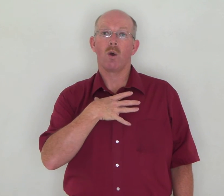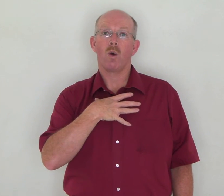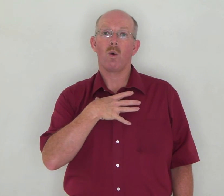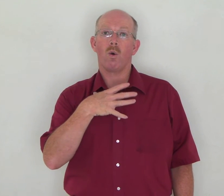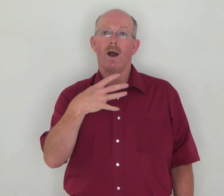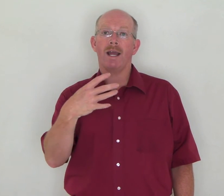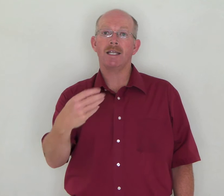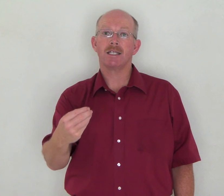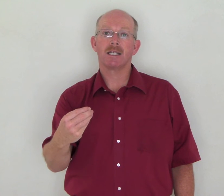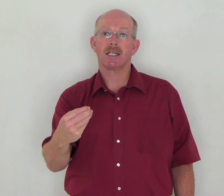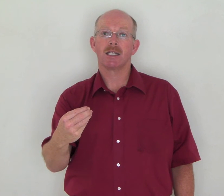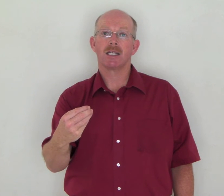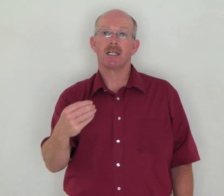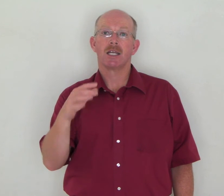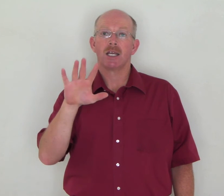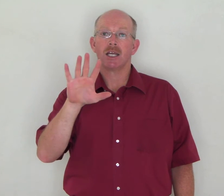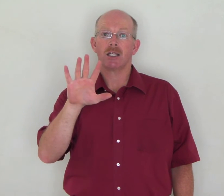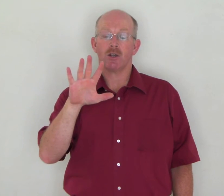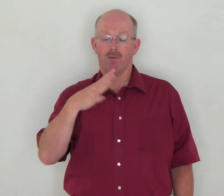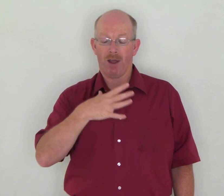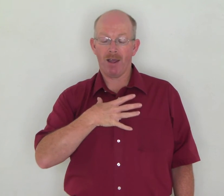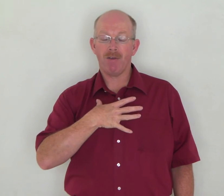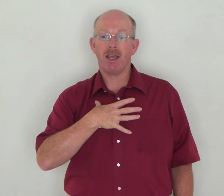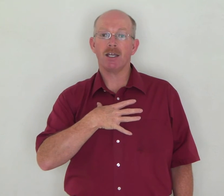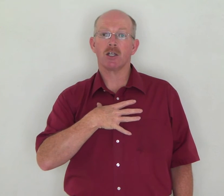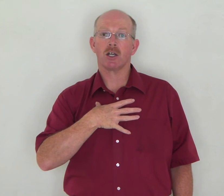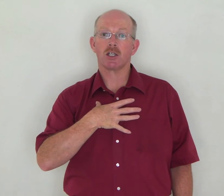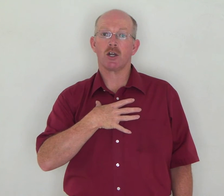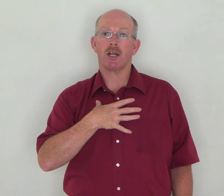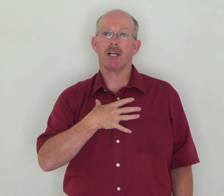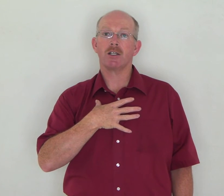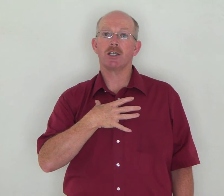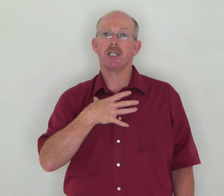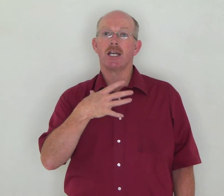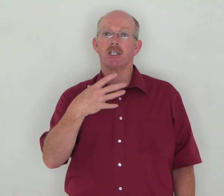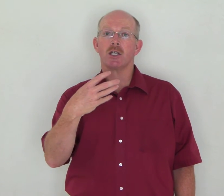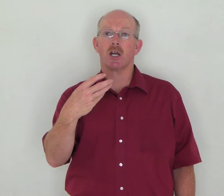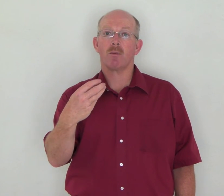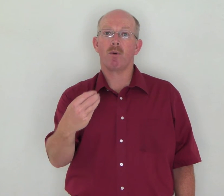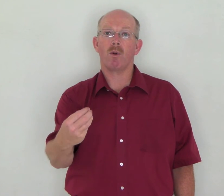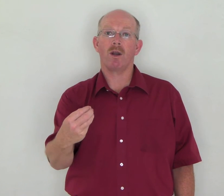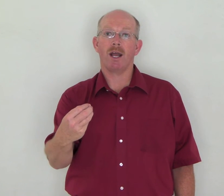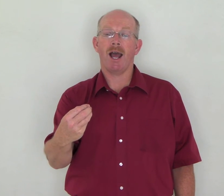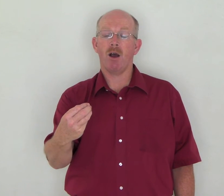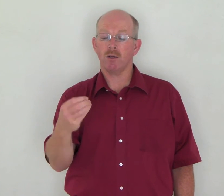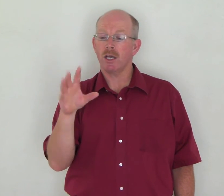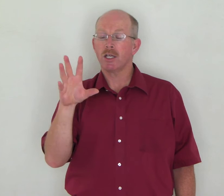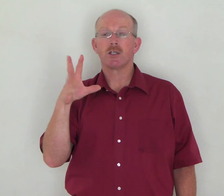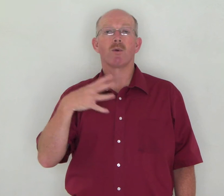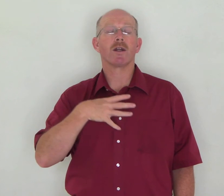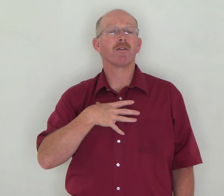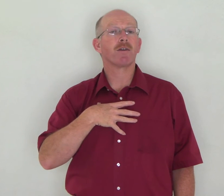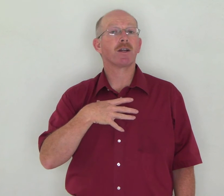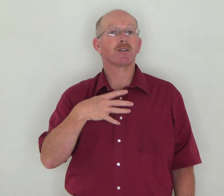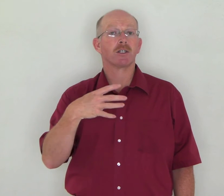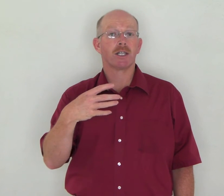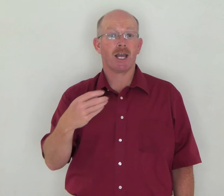White. It's your five hand. You're going to start here at your chest and you're going to pull out to where your fingers are together.